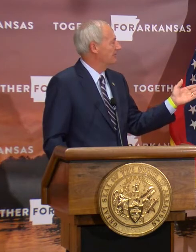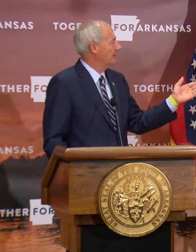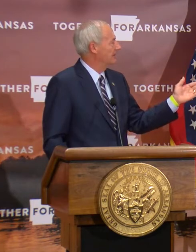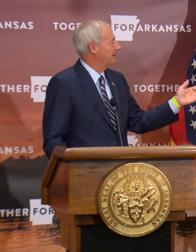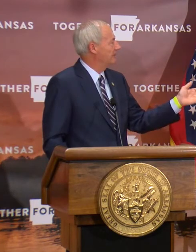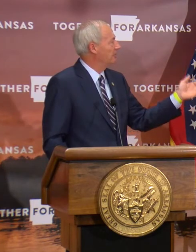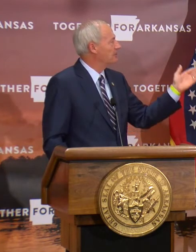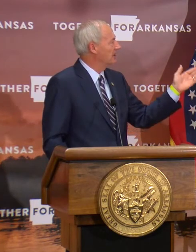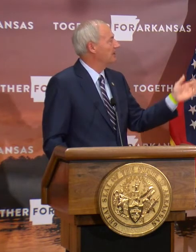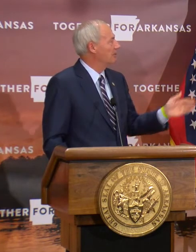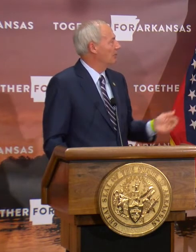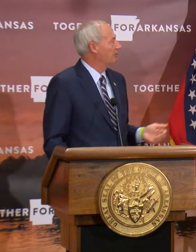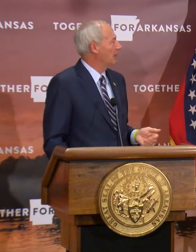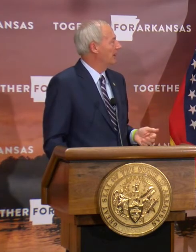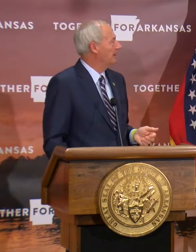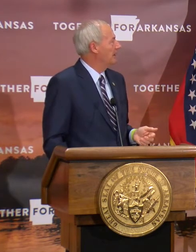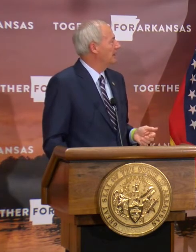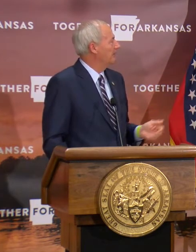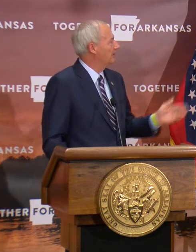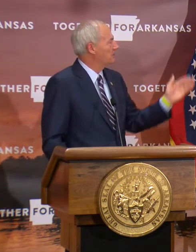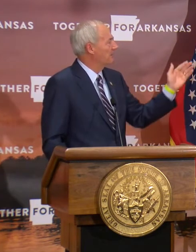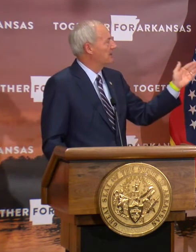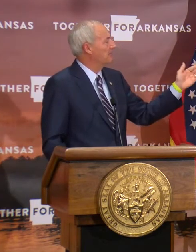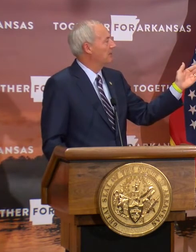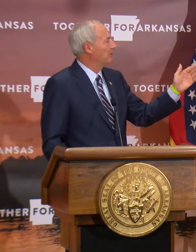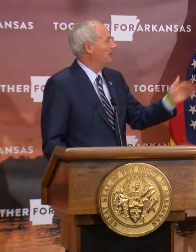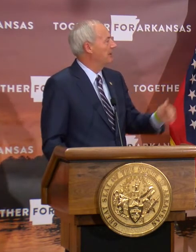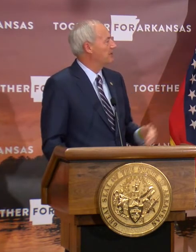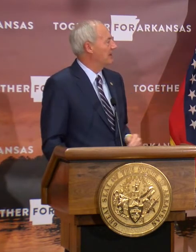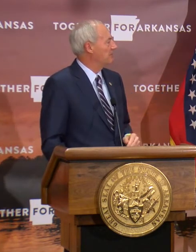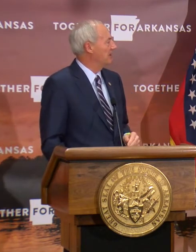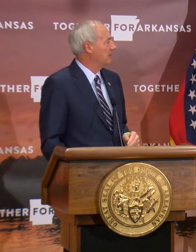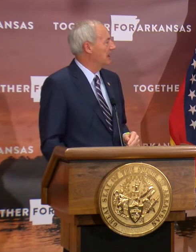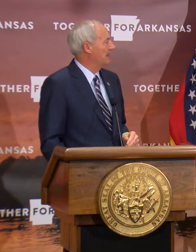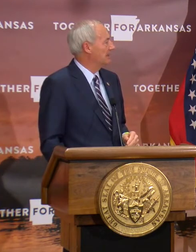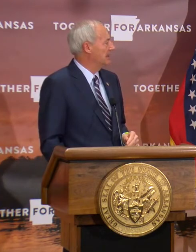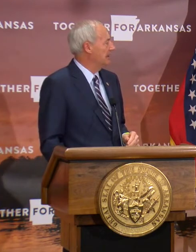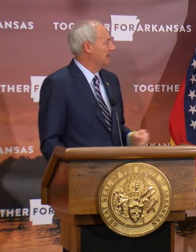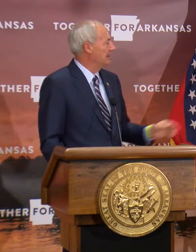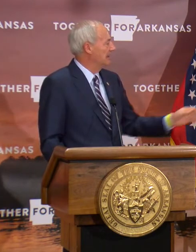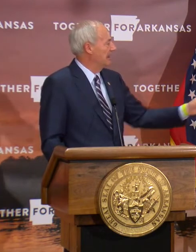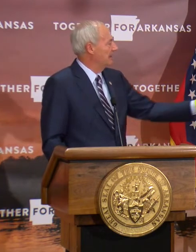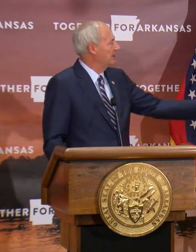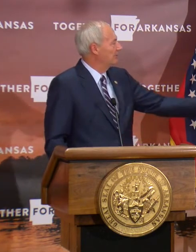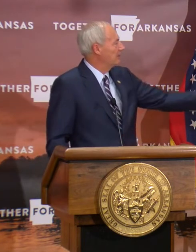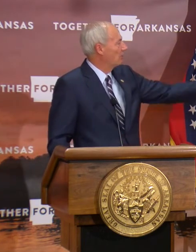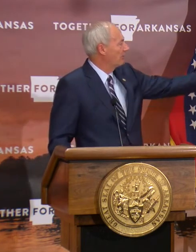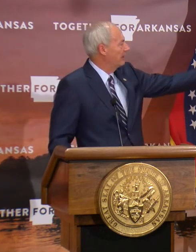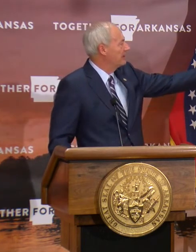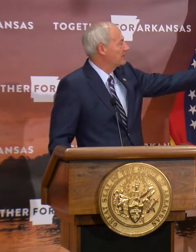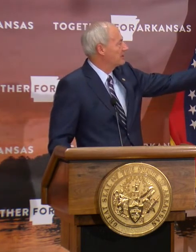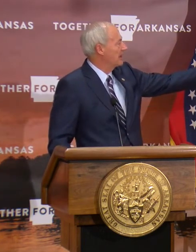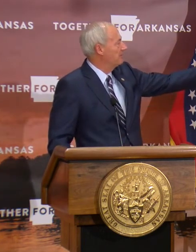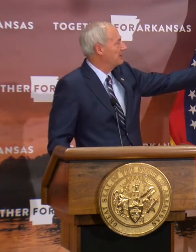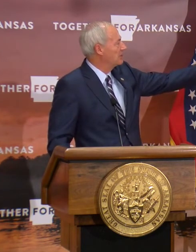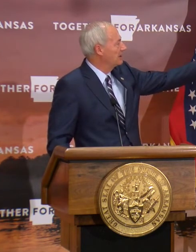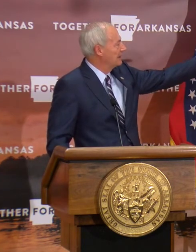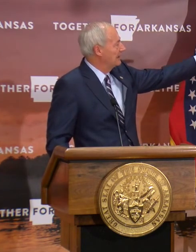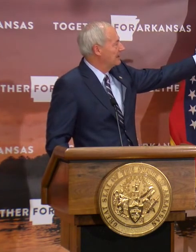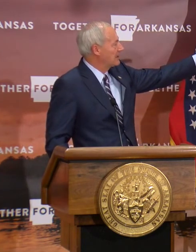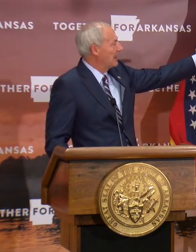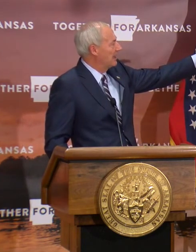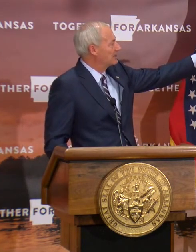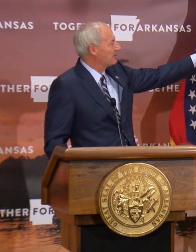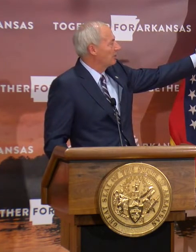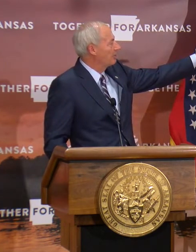of the percent growth rate from September 3 to September 19. And here in the northeast, as I mentioned,